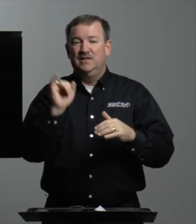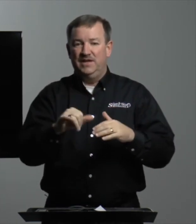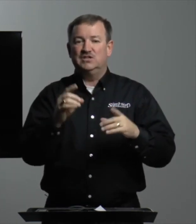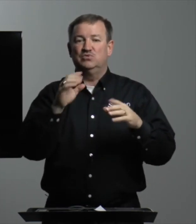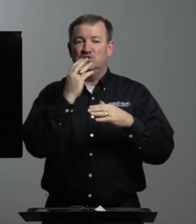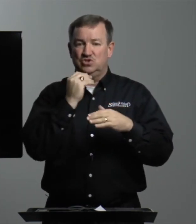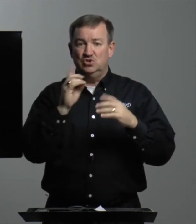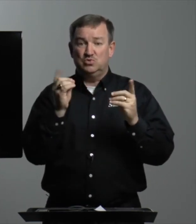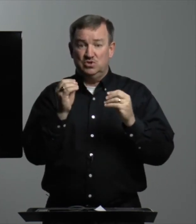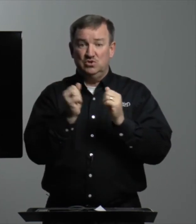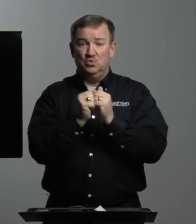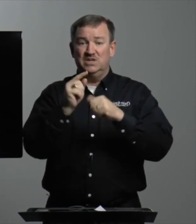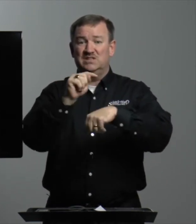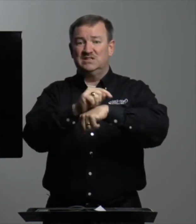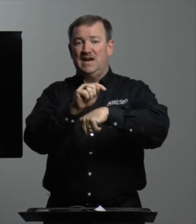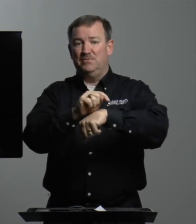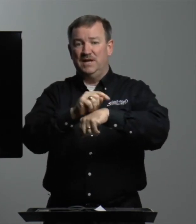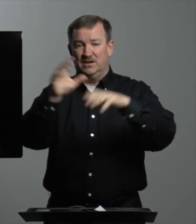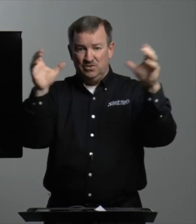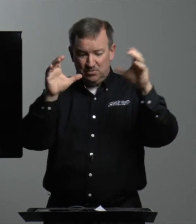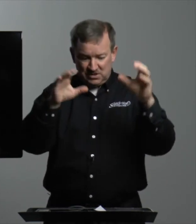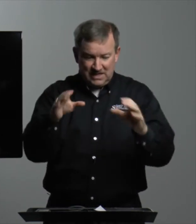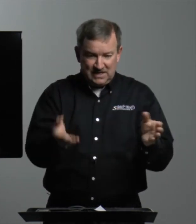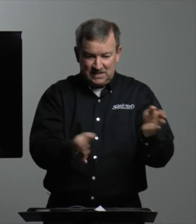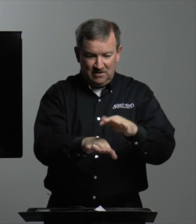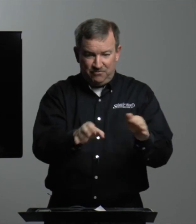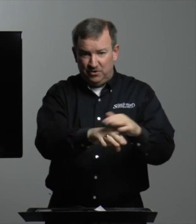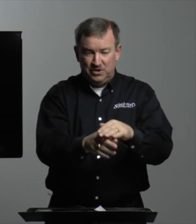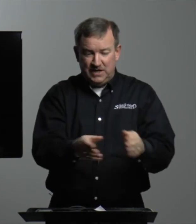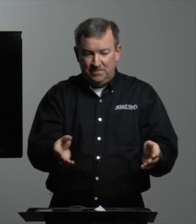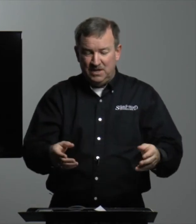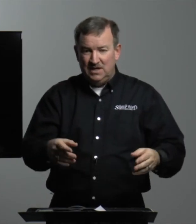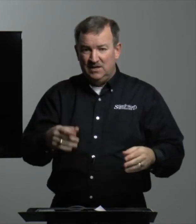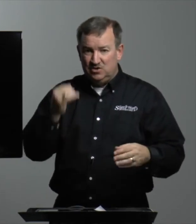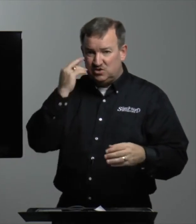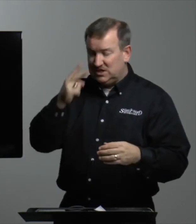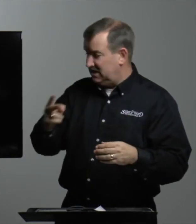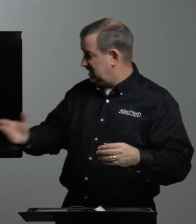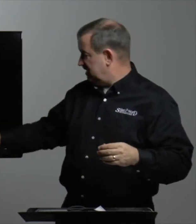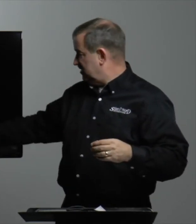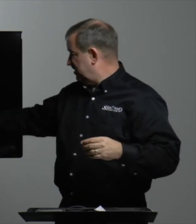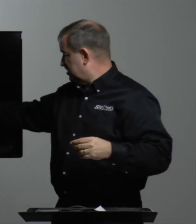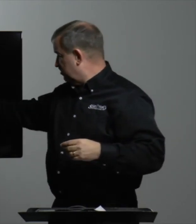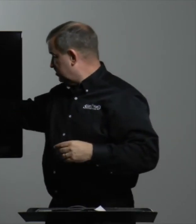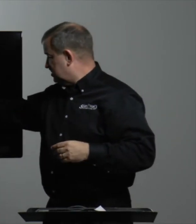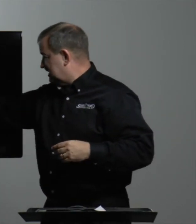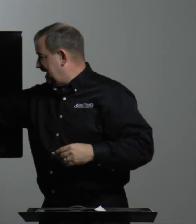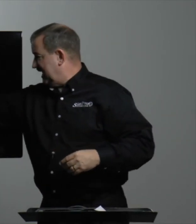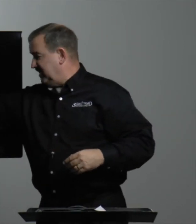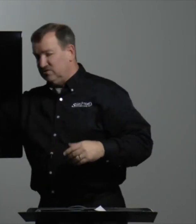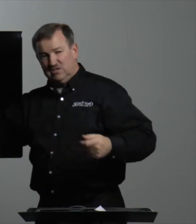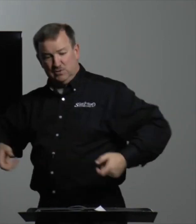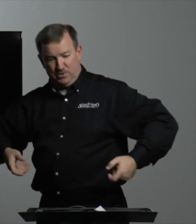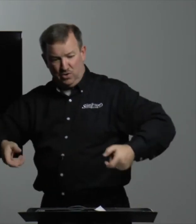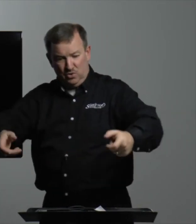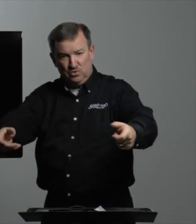That's what the Jews would do with the tabernacle. They would take it down, fold it up. You see here that there were staves, these poles.